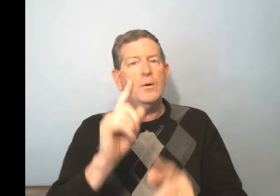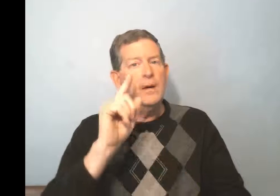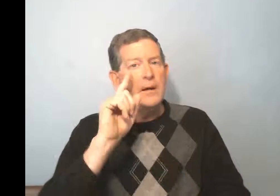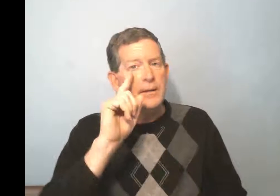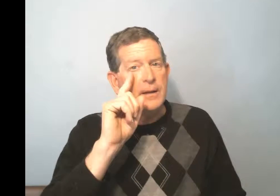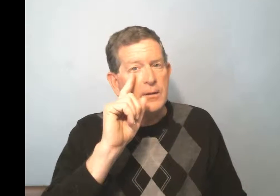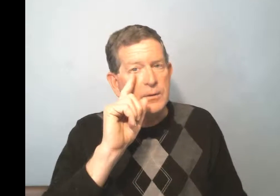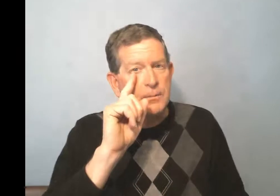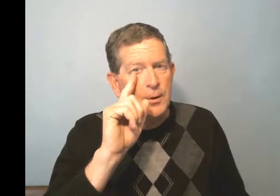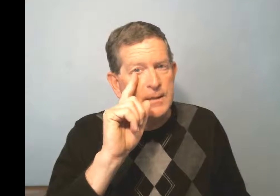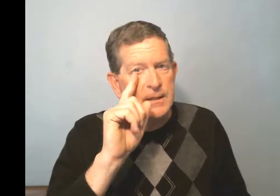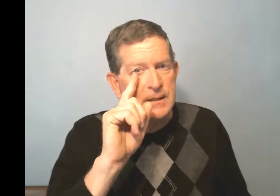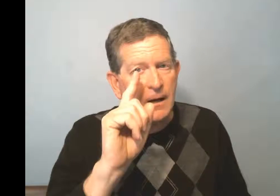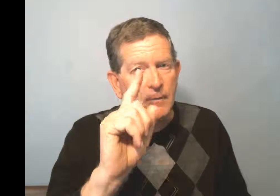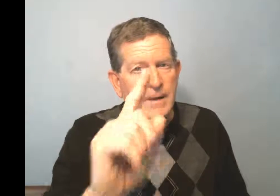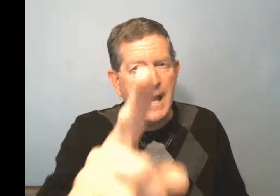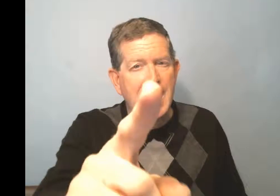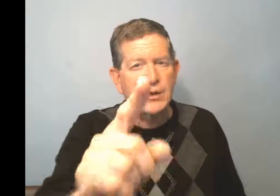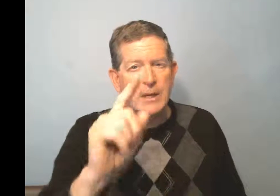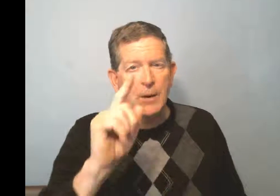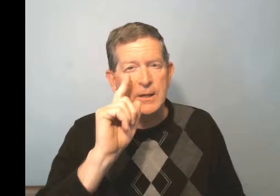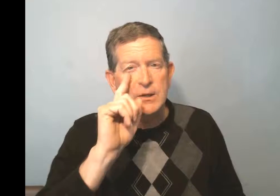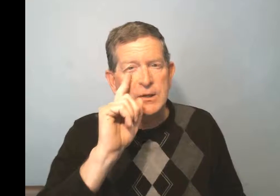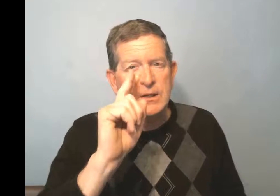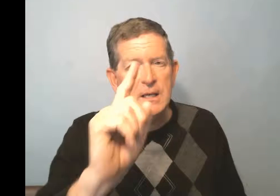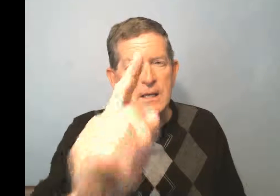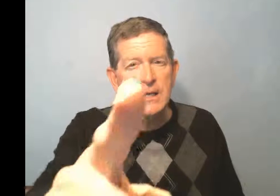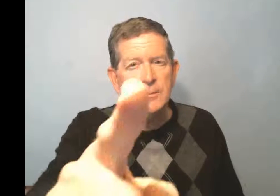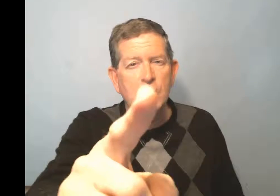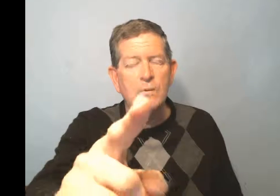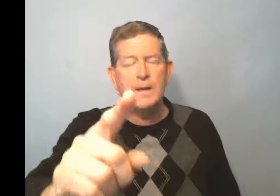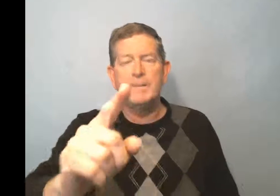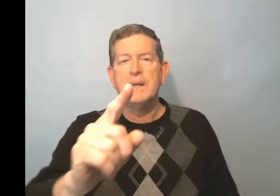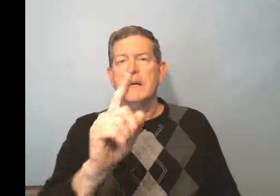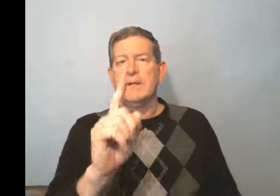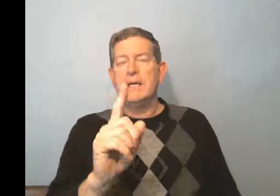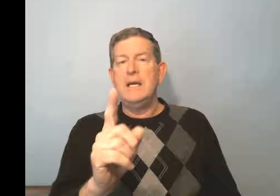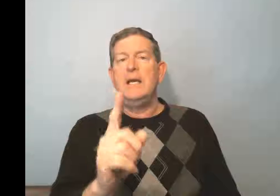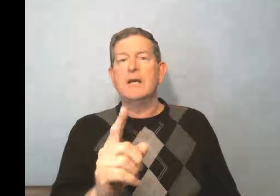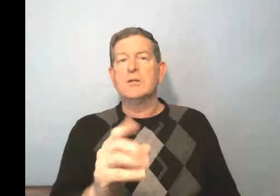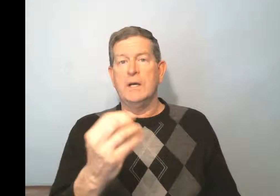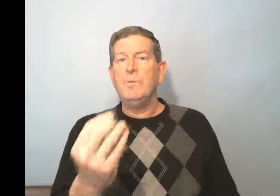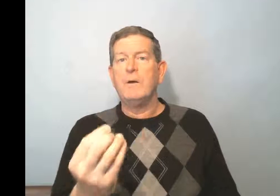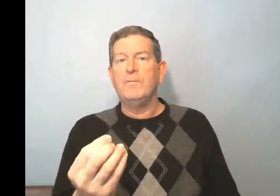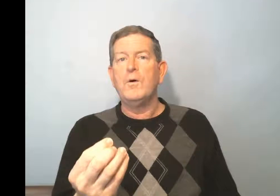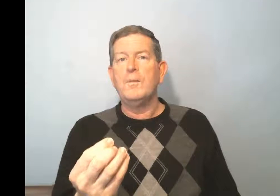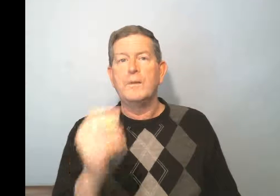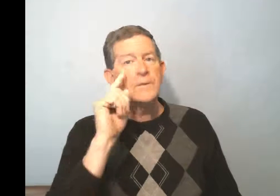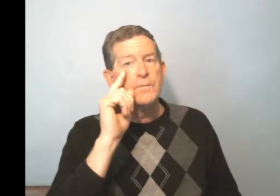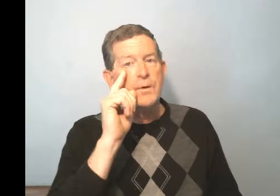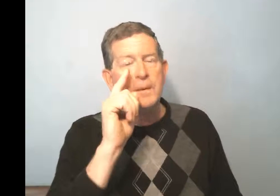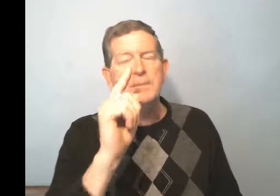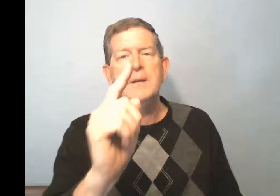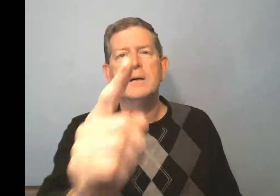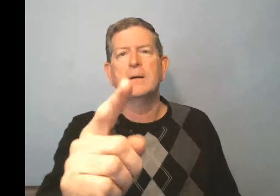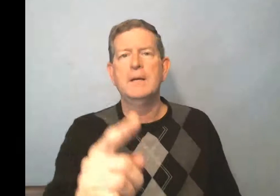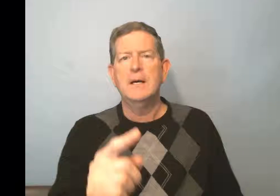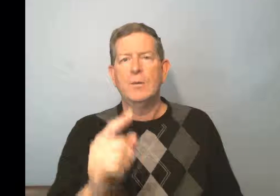here's the purpose itself, the action. I want to see a movie. The key is, in what form will this verb appear? When